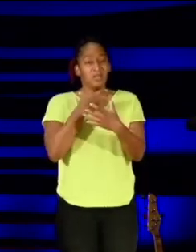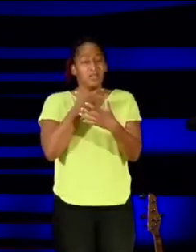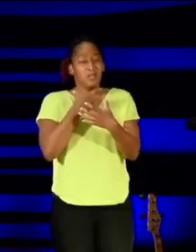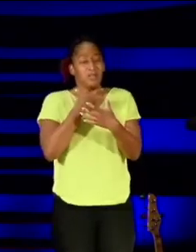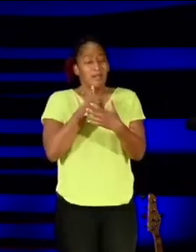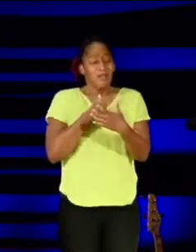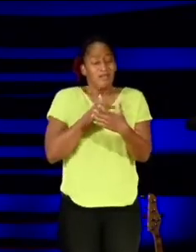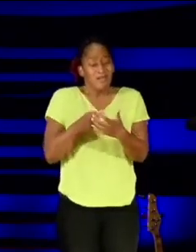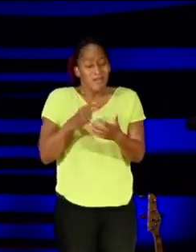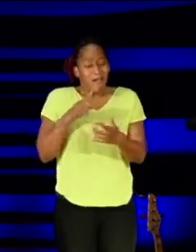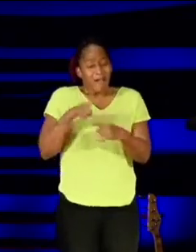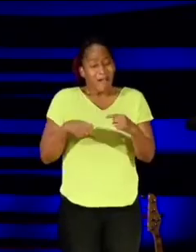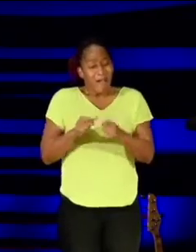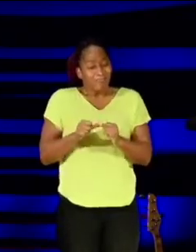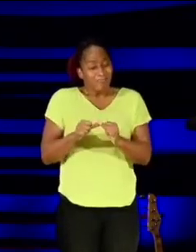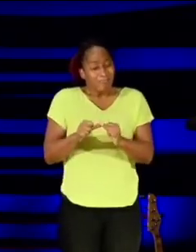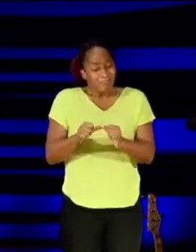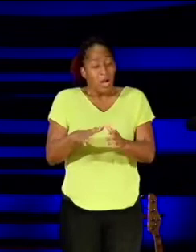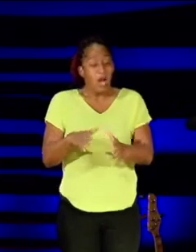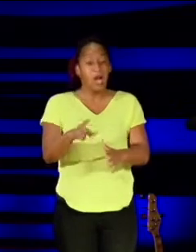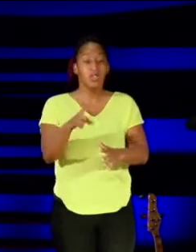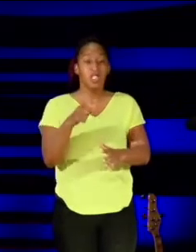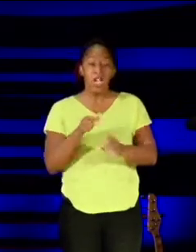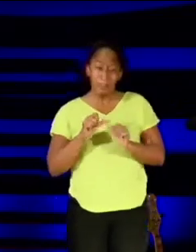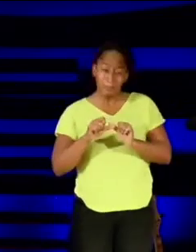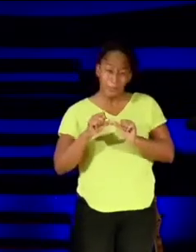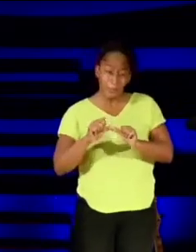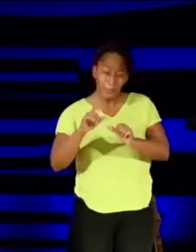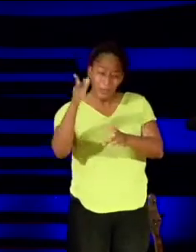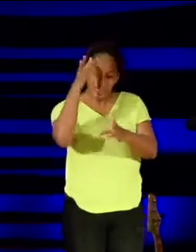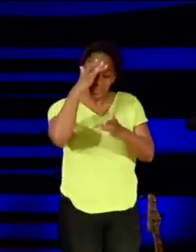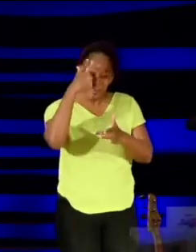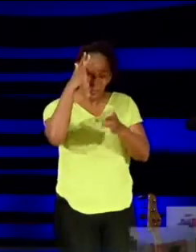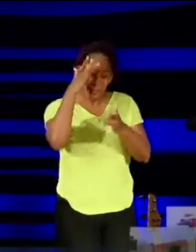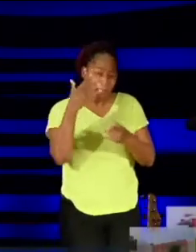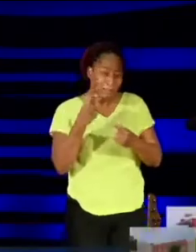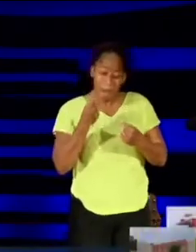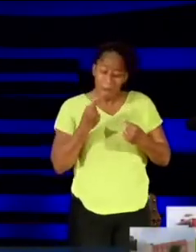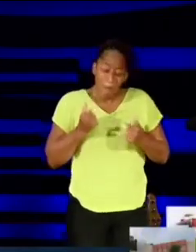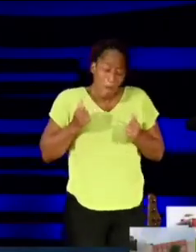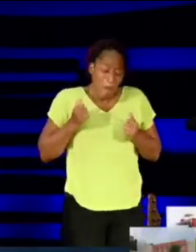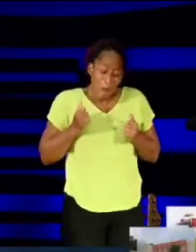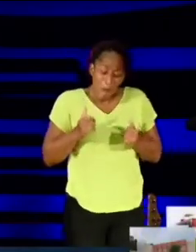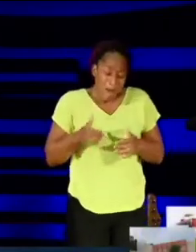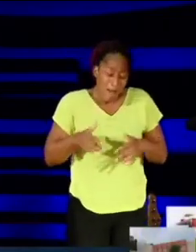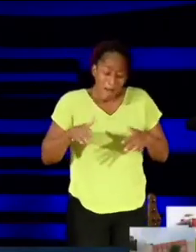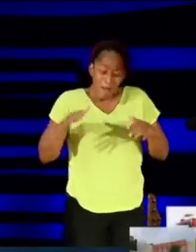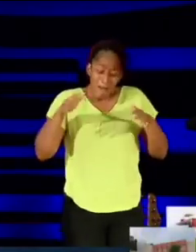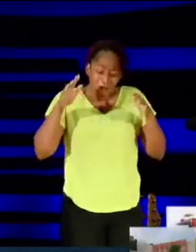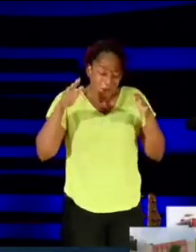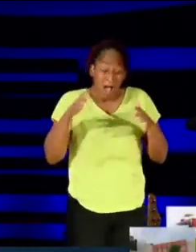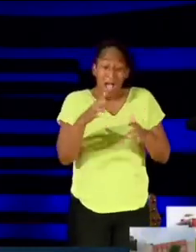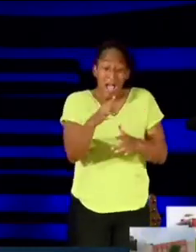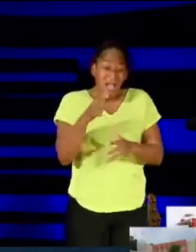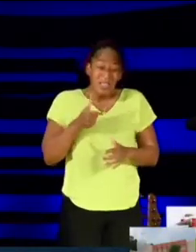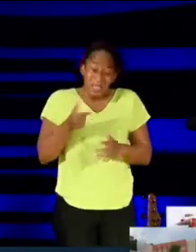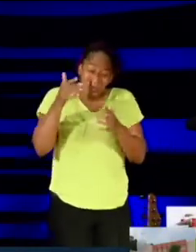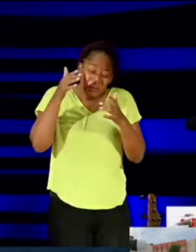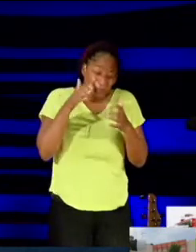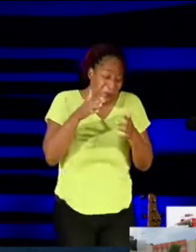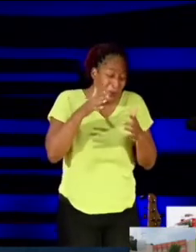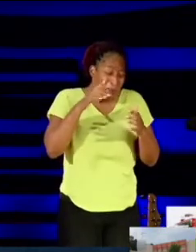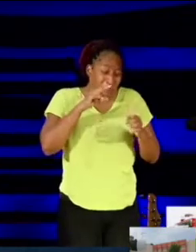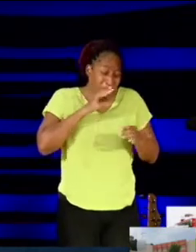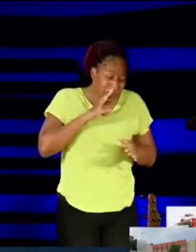forward. Or maybe it's the ongoing sickness in your body that won't let go. Or the small voices in your head that keep telling